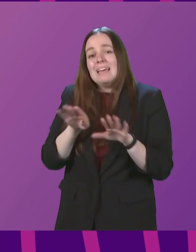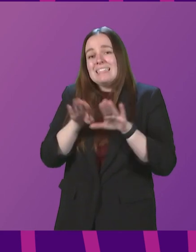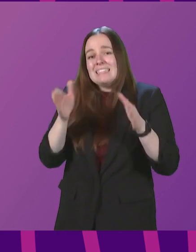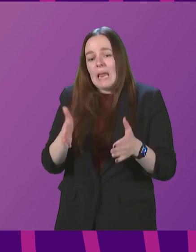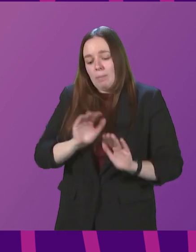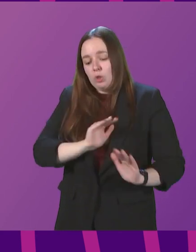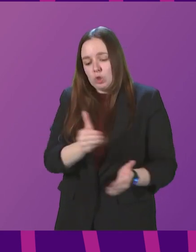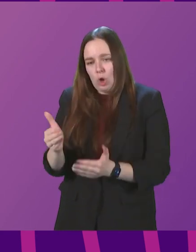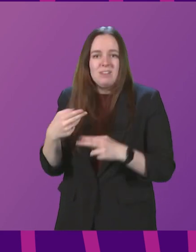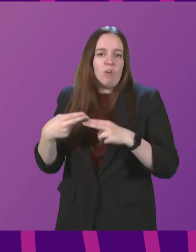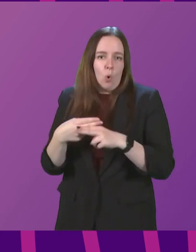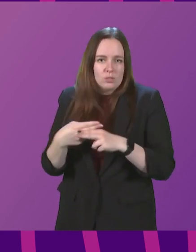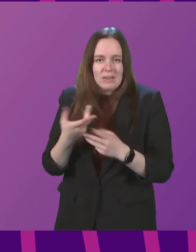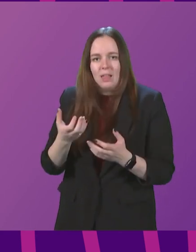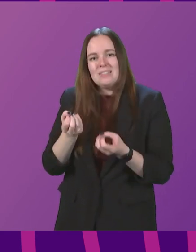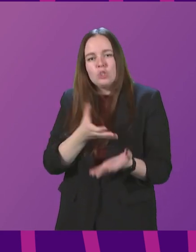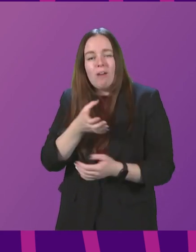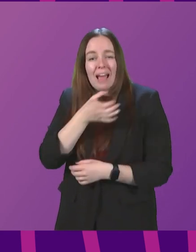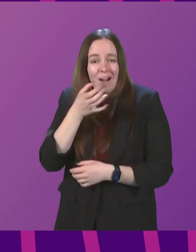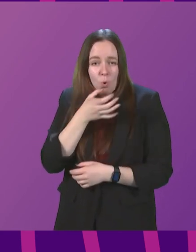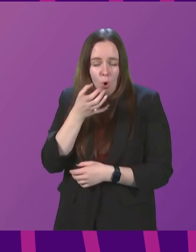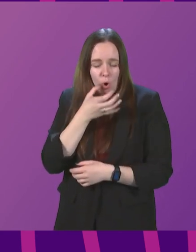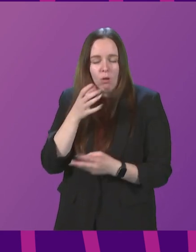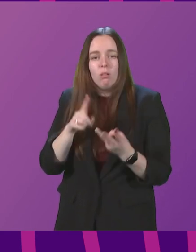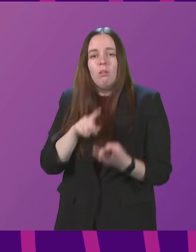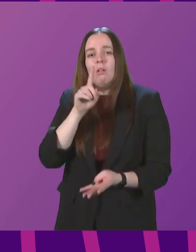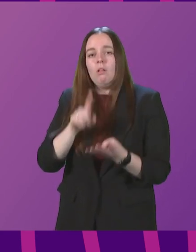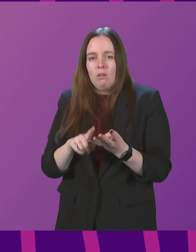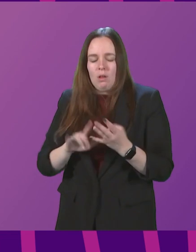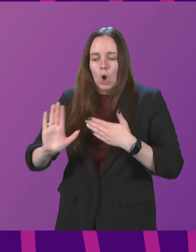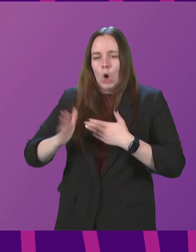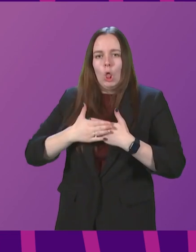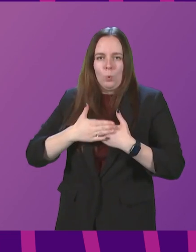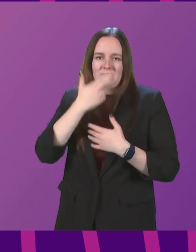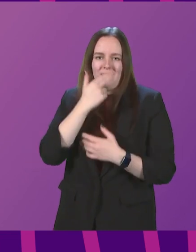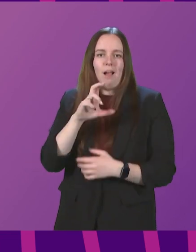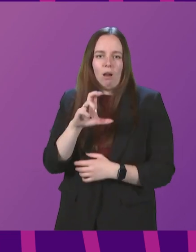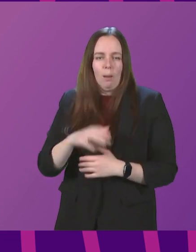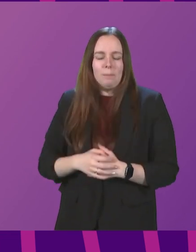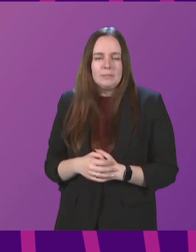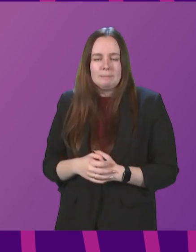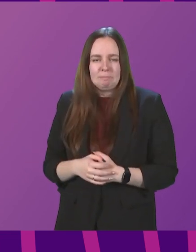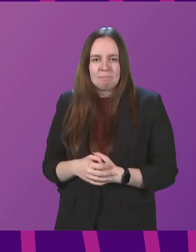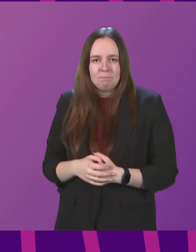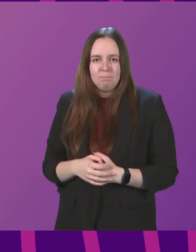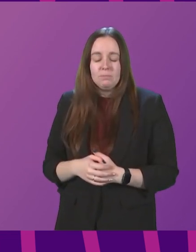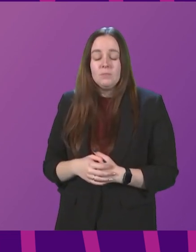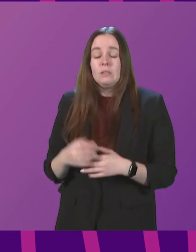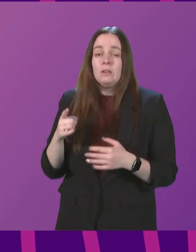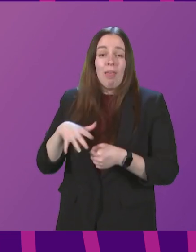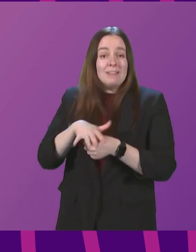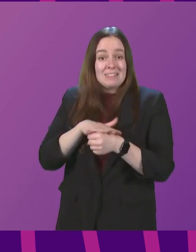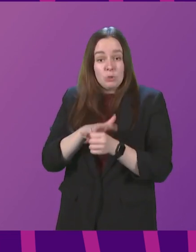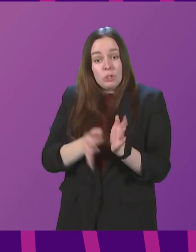hospitality premises, serving alcohol on the premises, and the closure of nightclubs. Given the improving